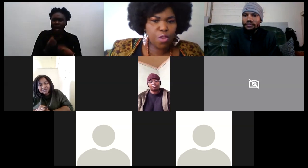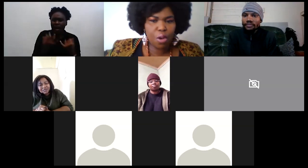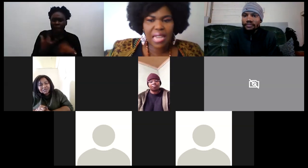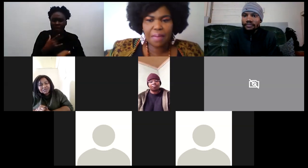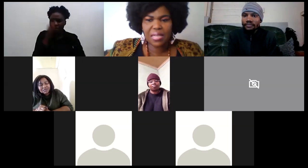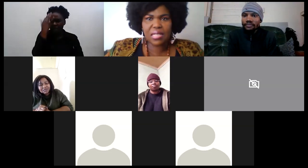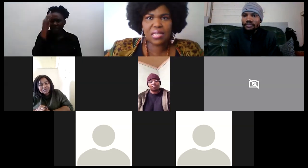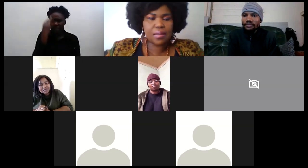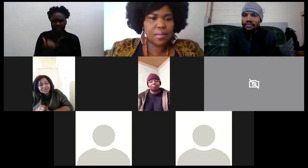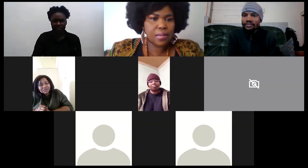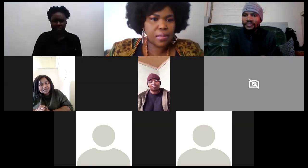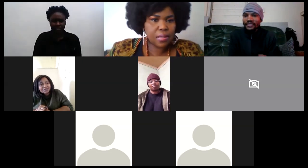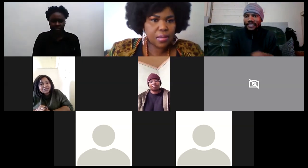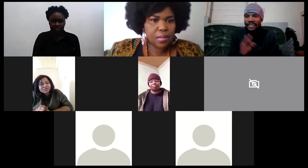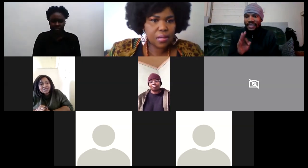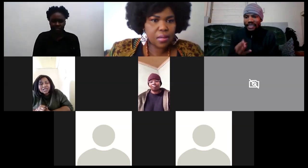we are what time is it